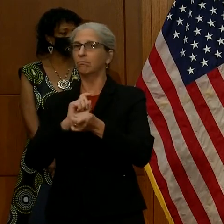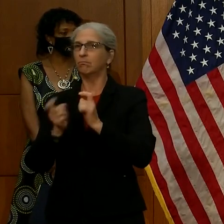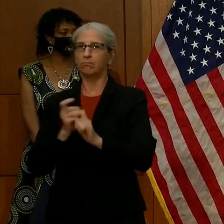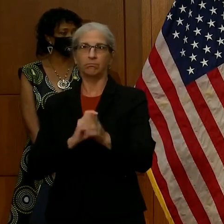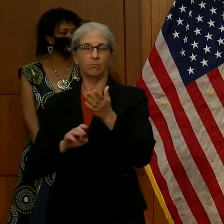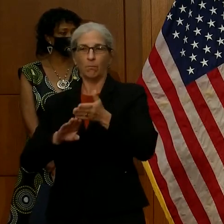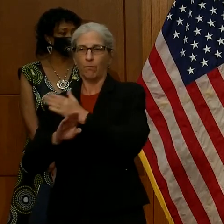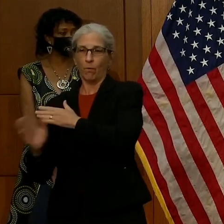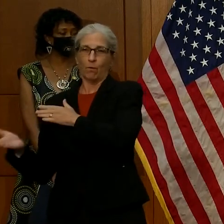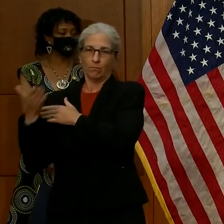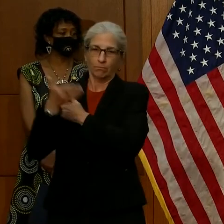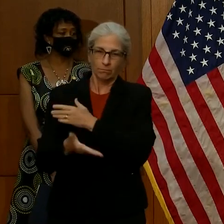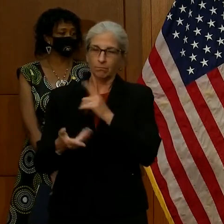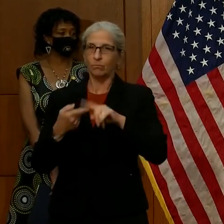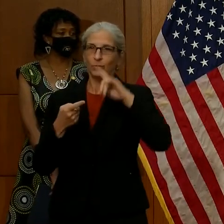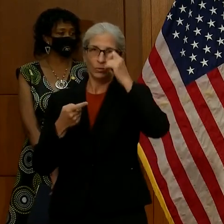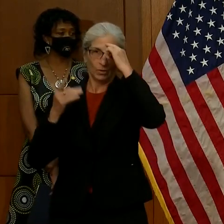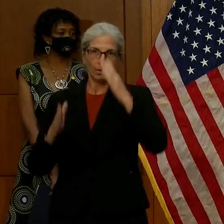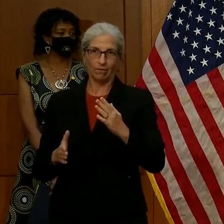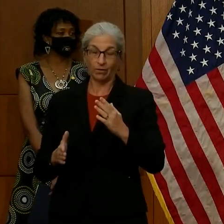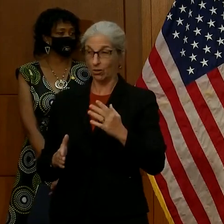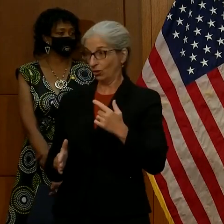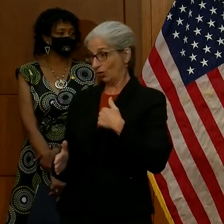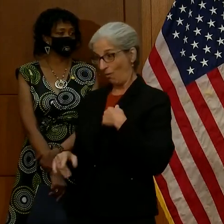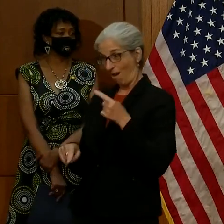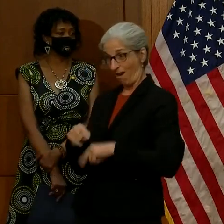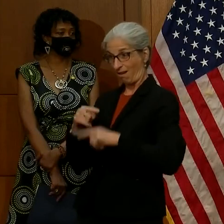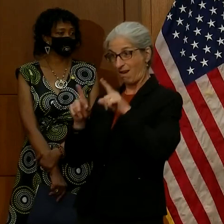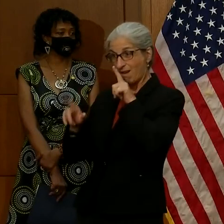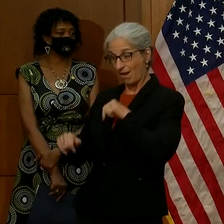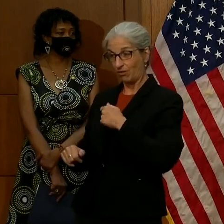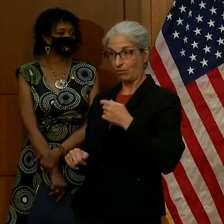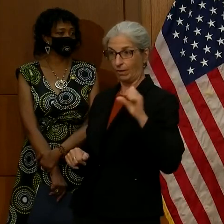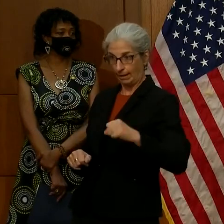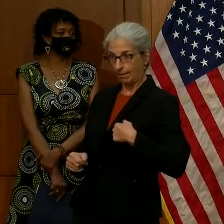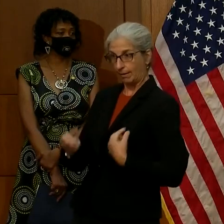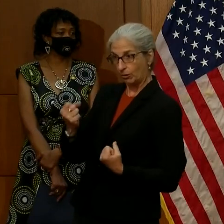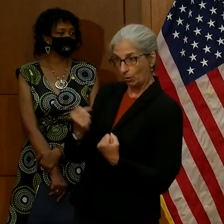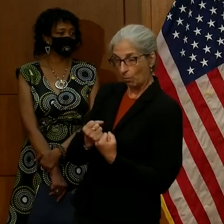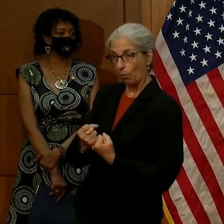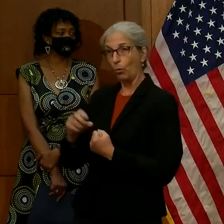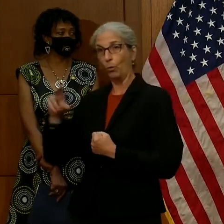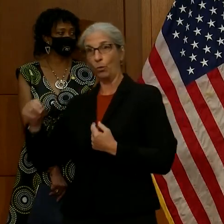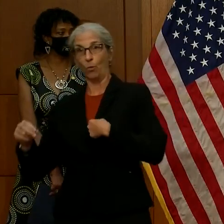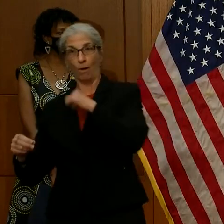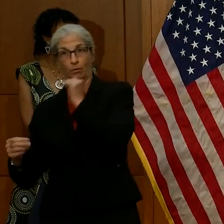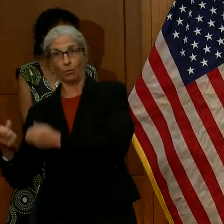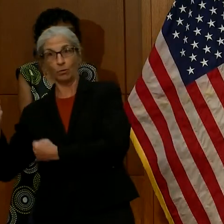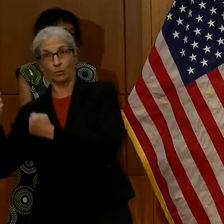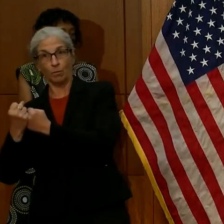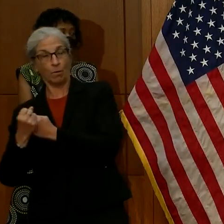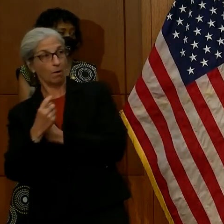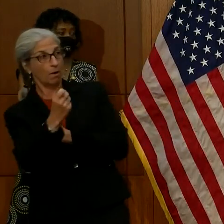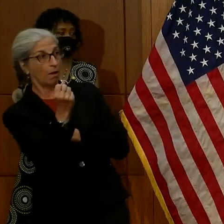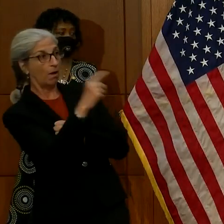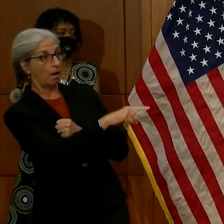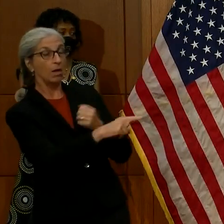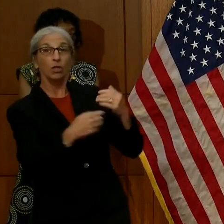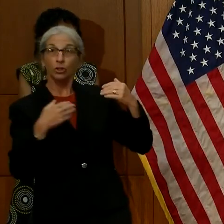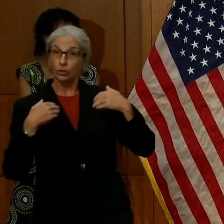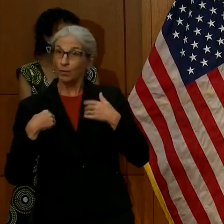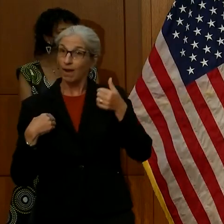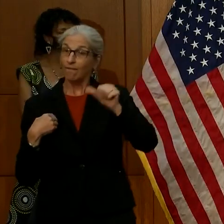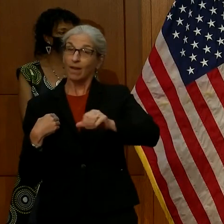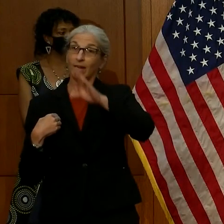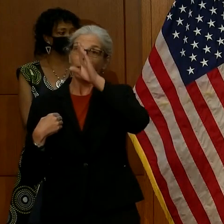so to say whether you support something or don't at this stage is probably a little bit premature. Do you have any concerns about making them